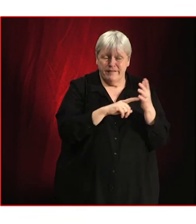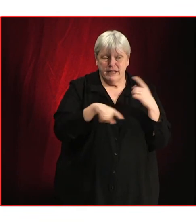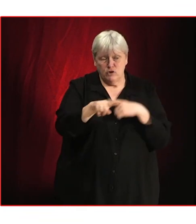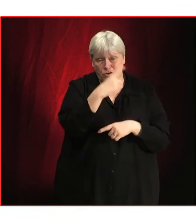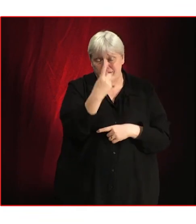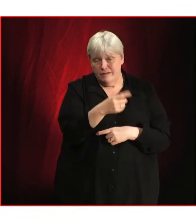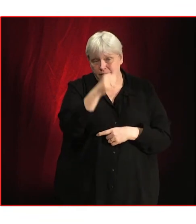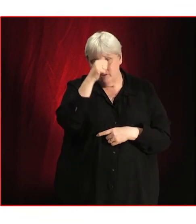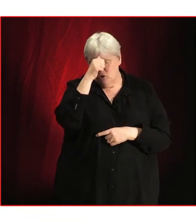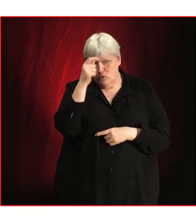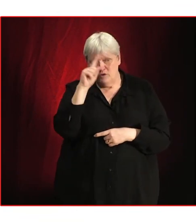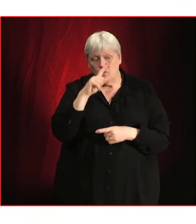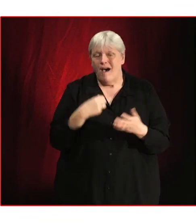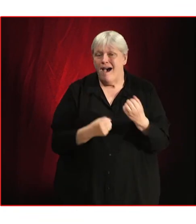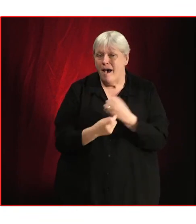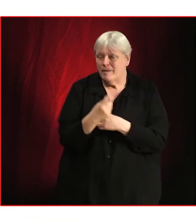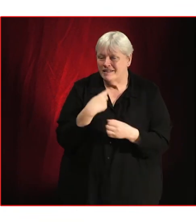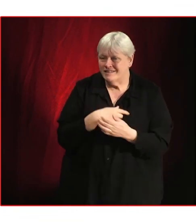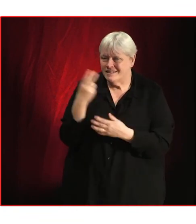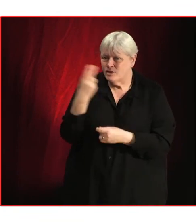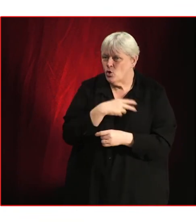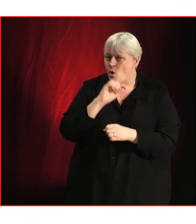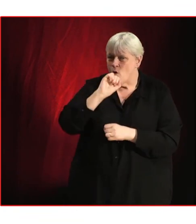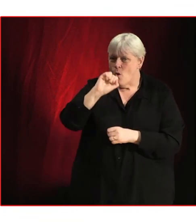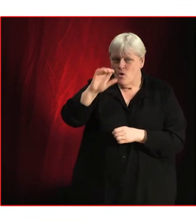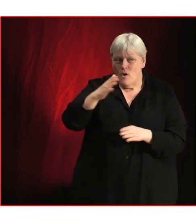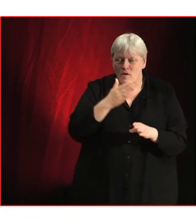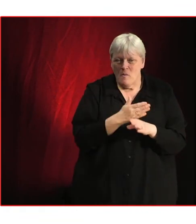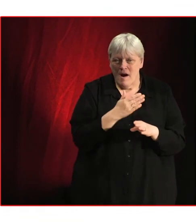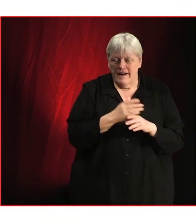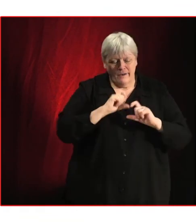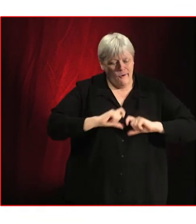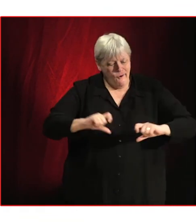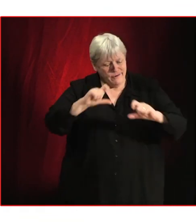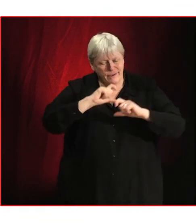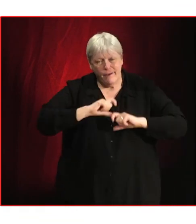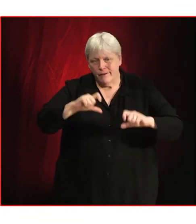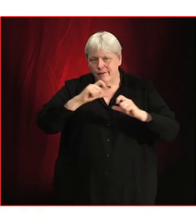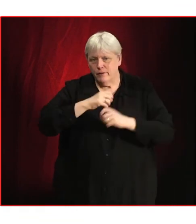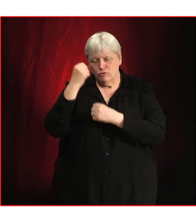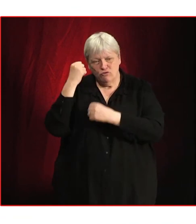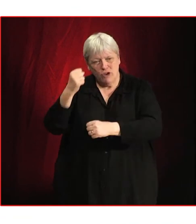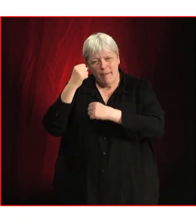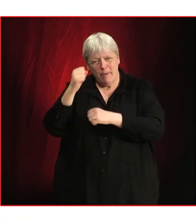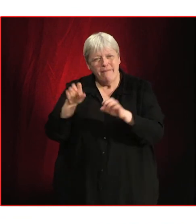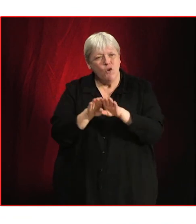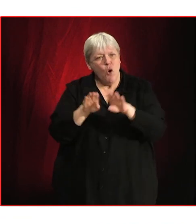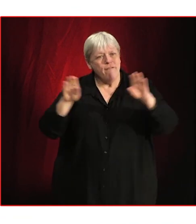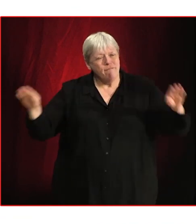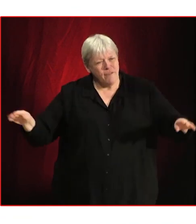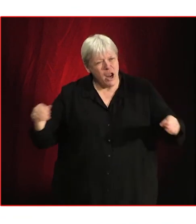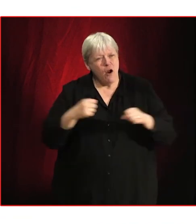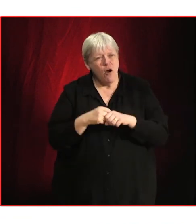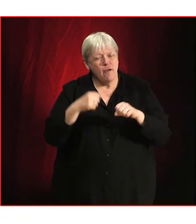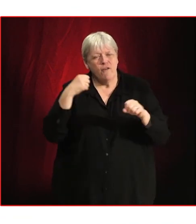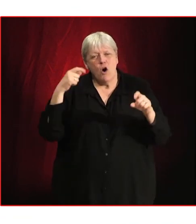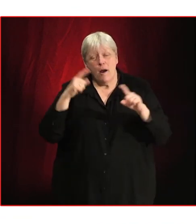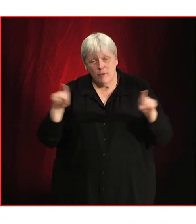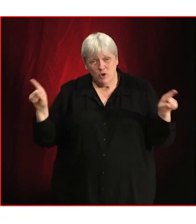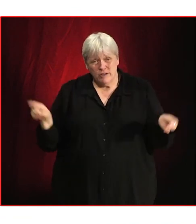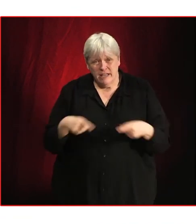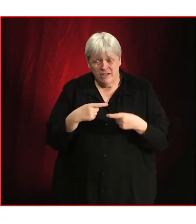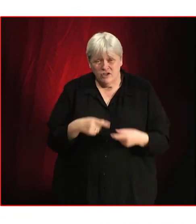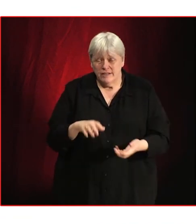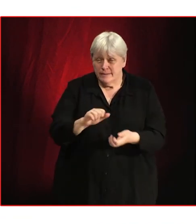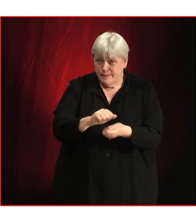about the implications of artists not owning their own work. She continually champions for fair play for musicians, previously withholding her music